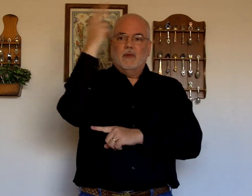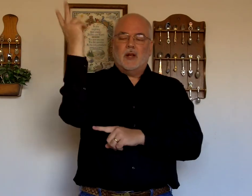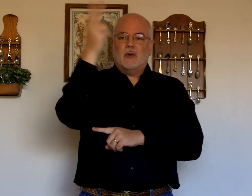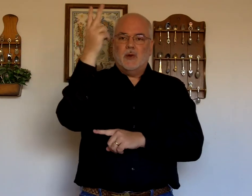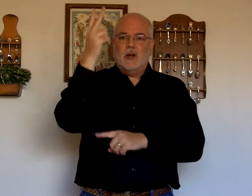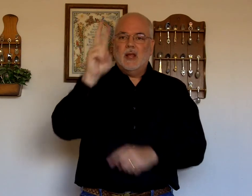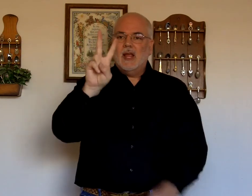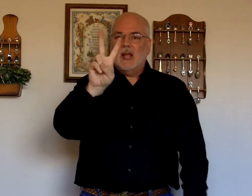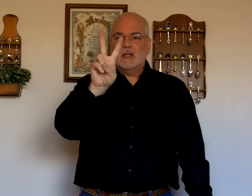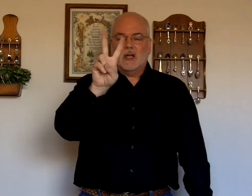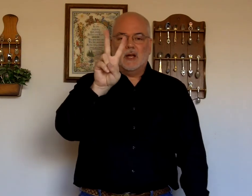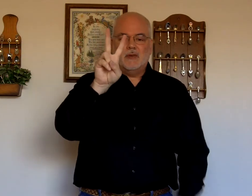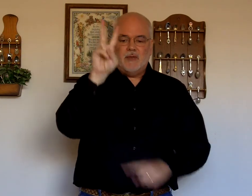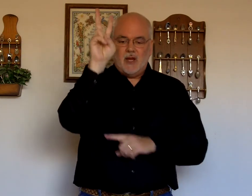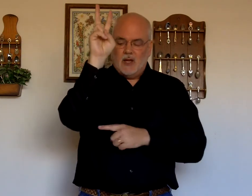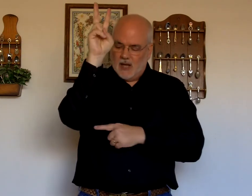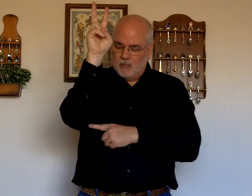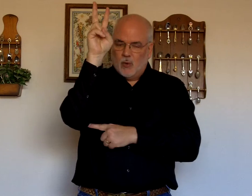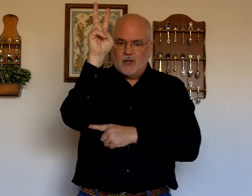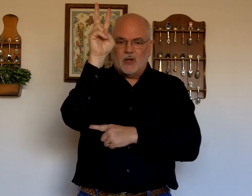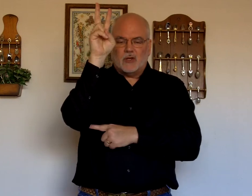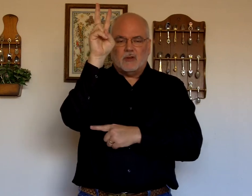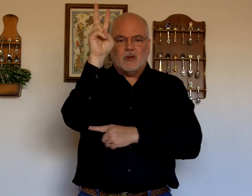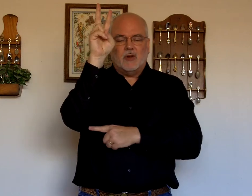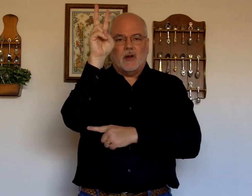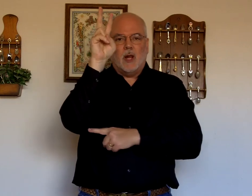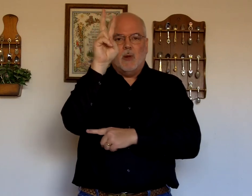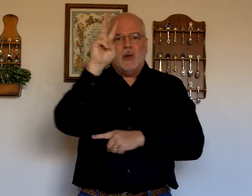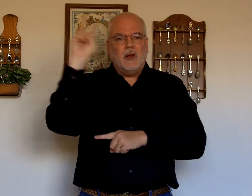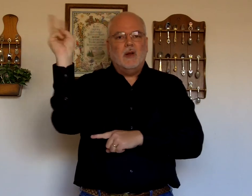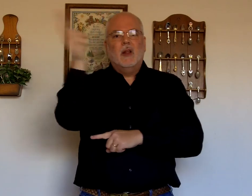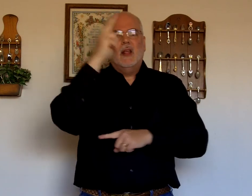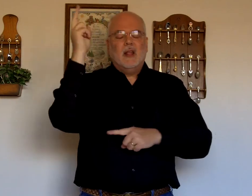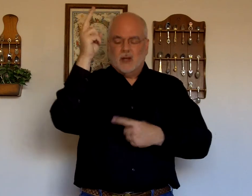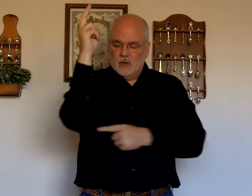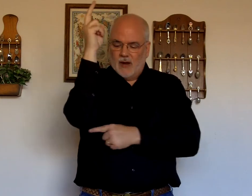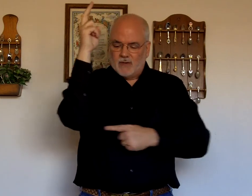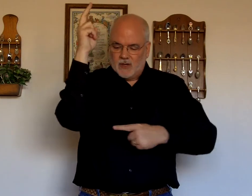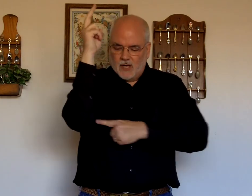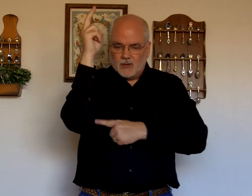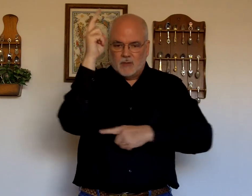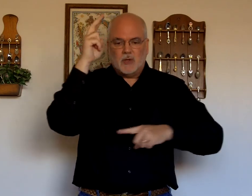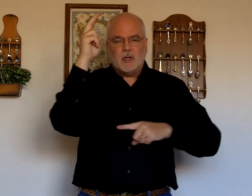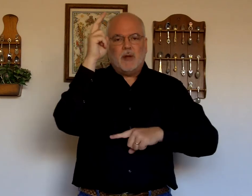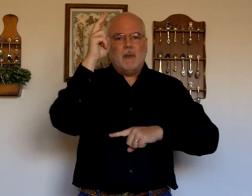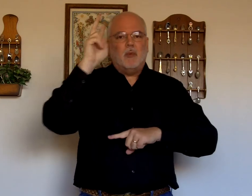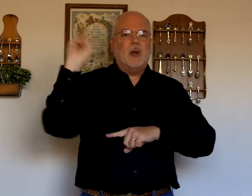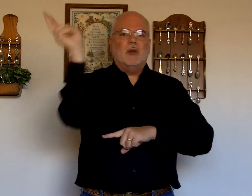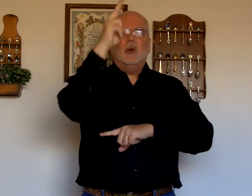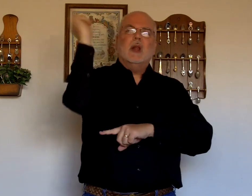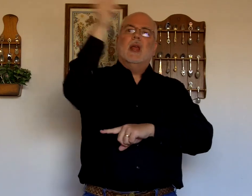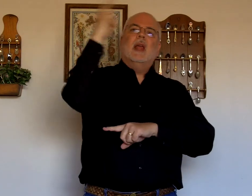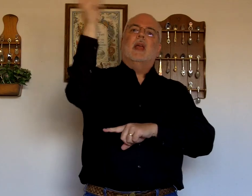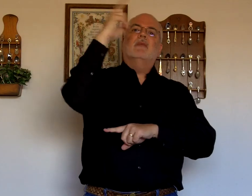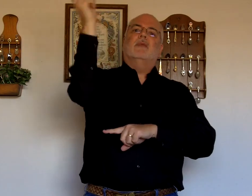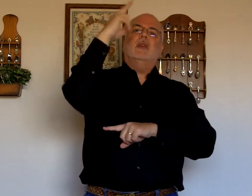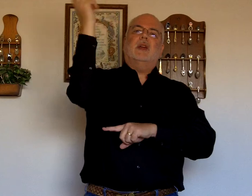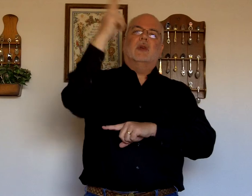Victory. It's a letter V. Kind of point to your. To your elbow here. You don't have to touch it. But just kind of point to it. In. Victory.